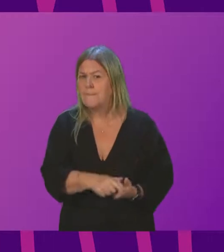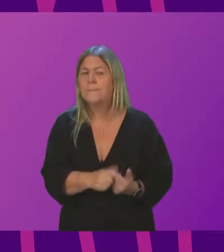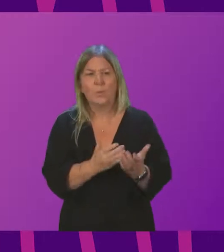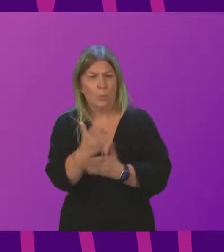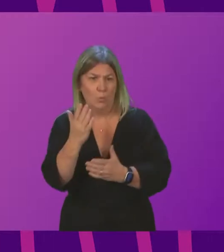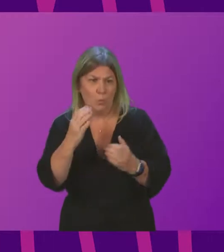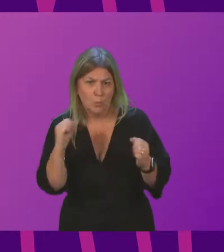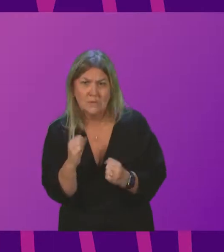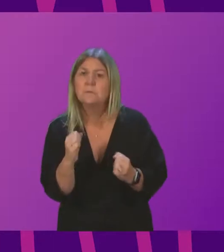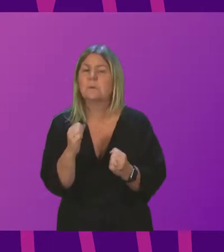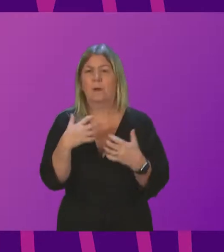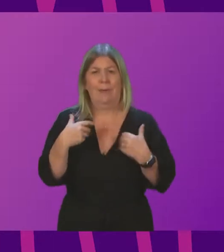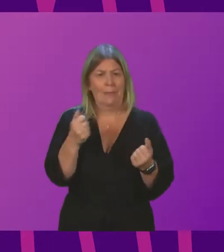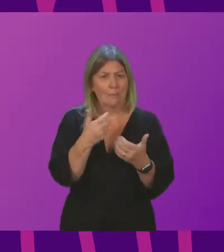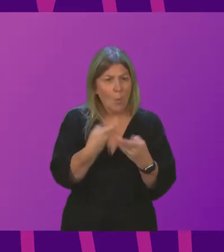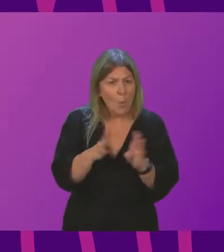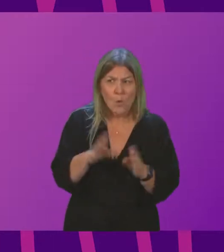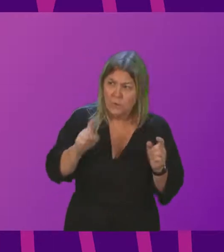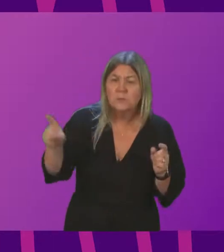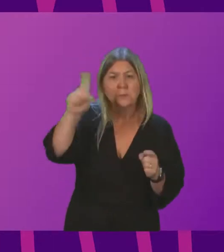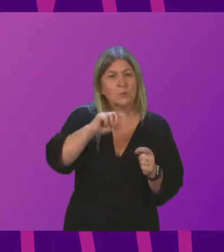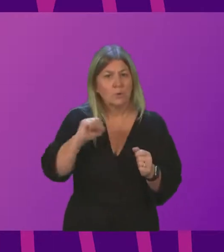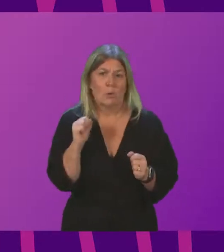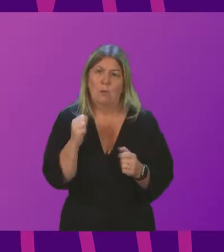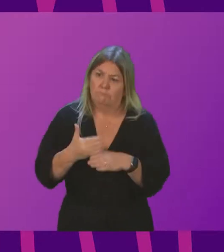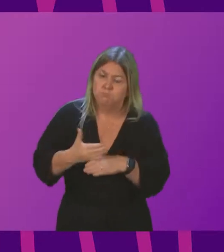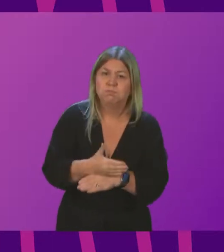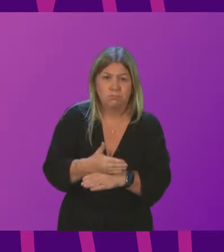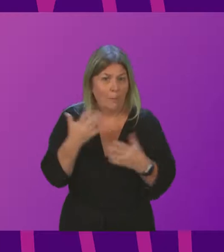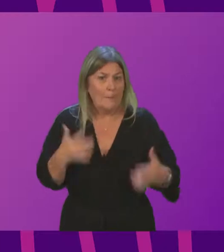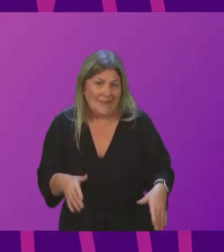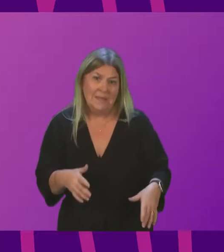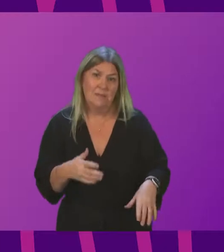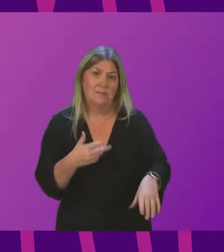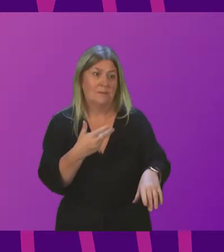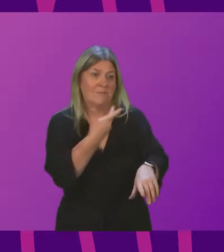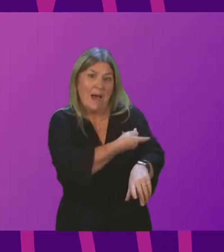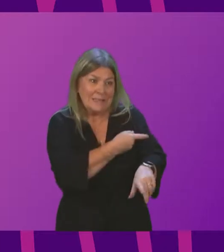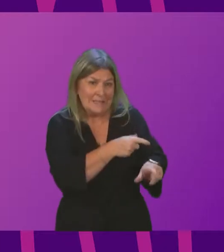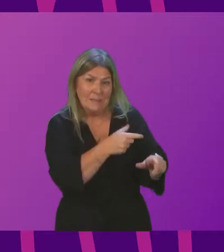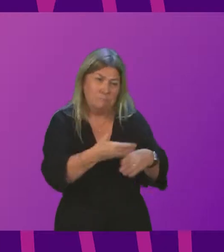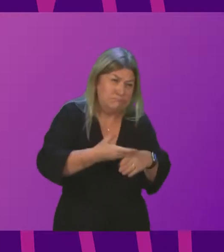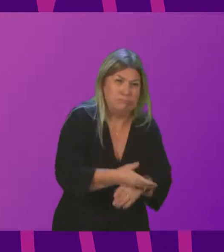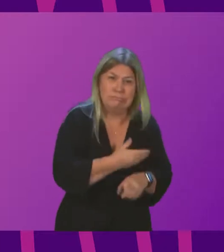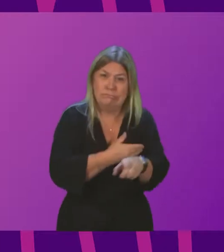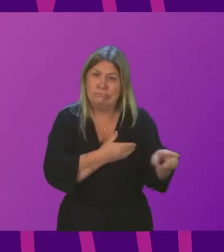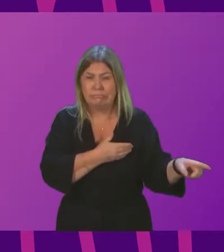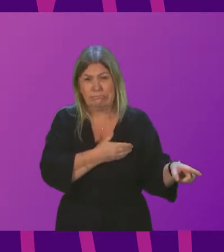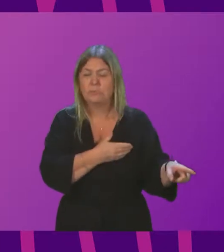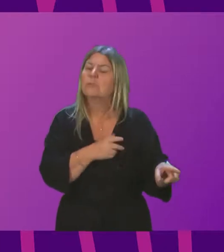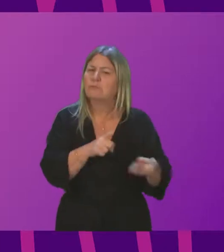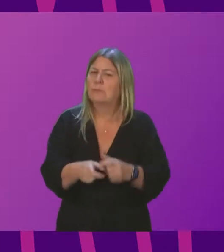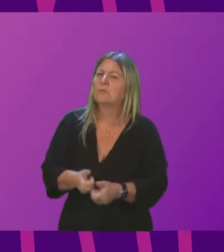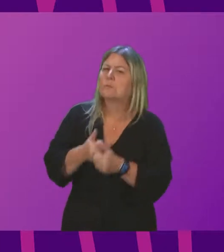Health boards are working hard on that, vaccinators are working hard on that, and the Scottish Government is doing everything and will continue to do everything to support that programme.